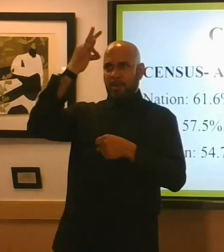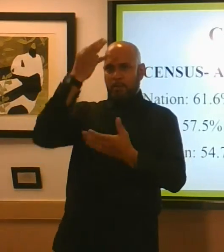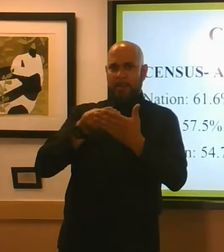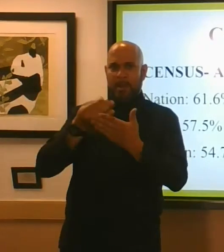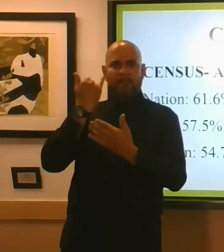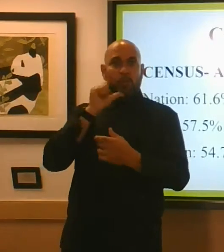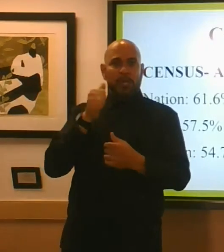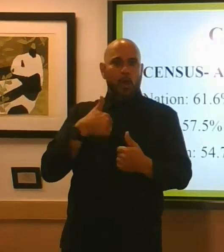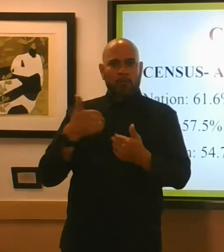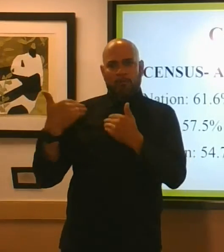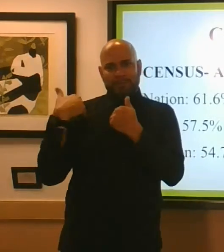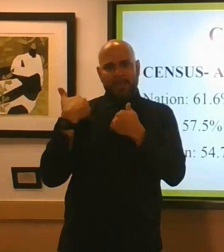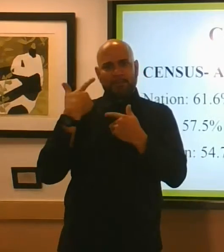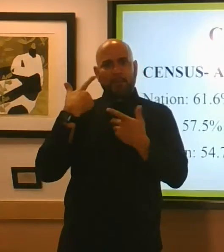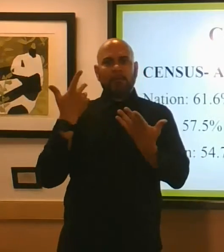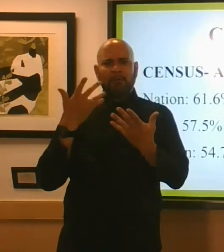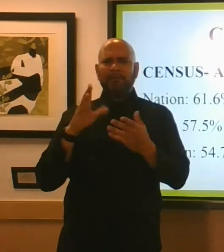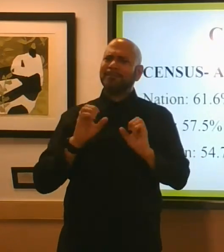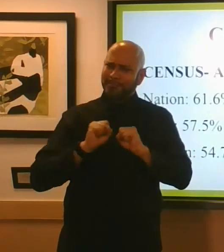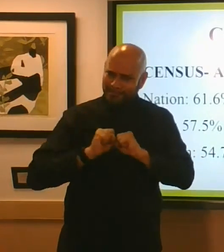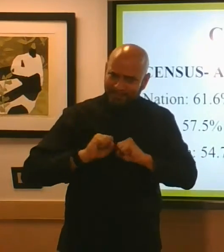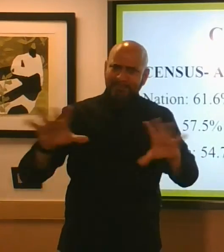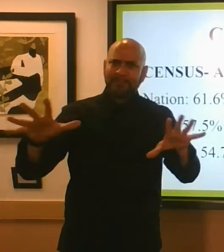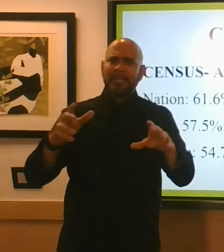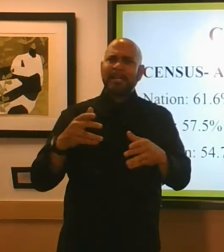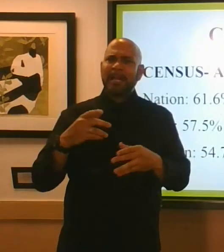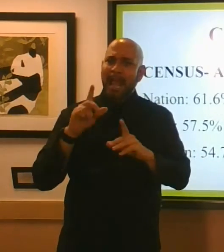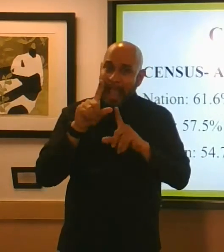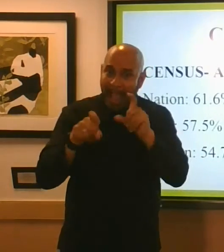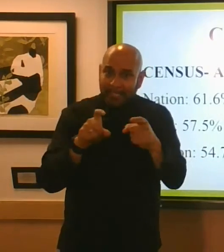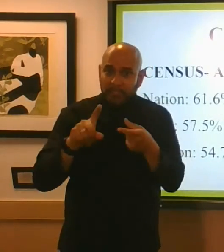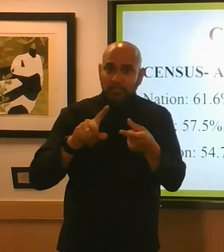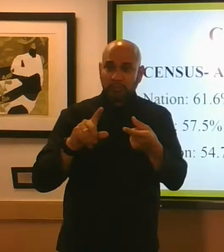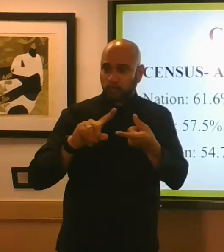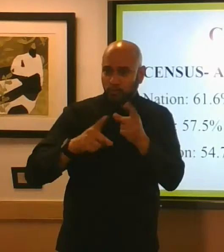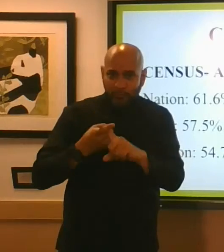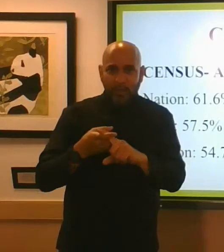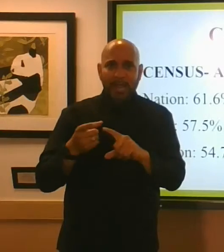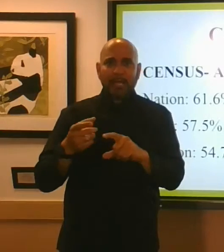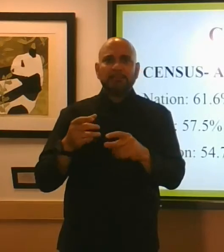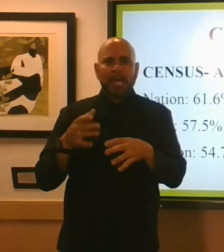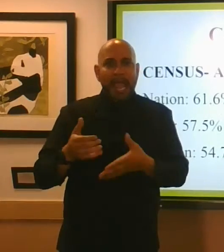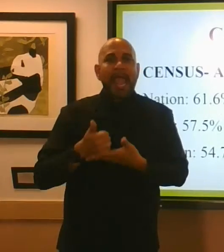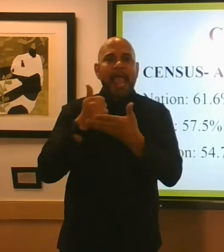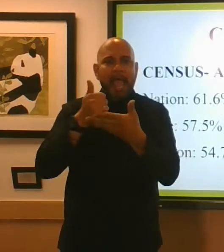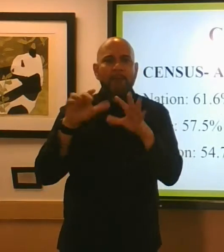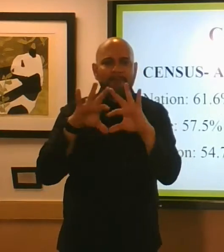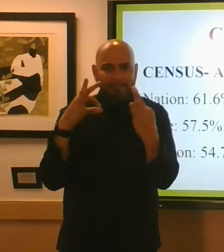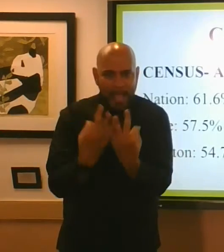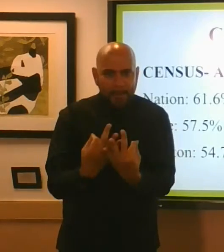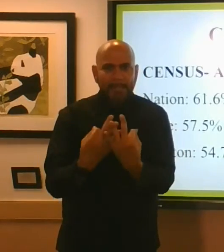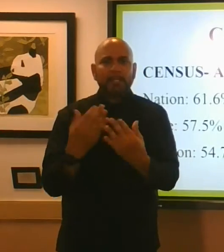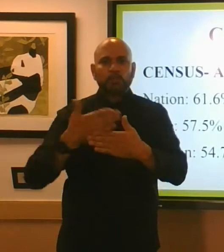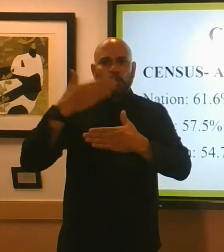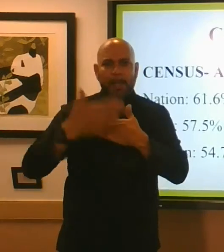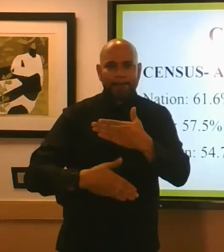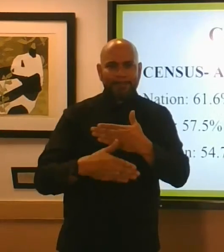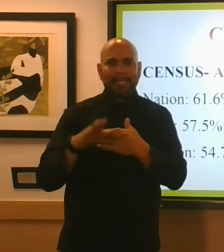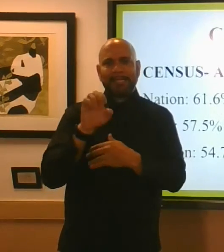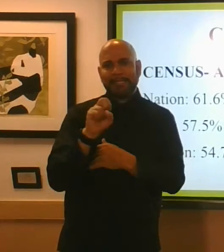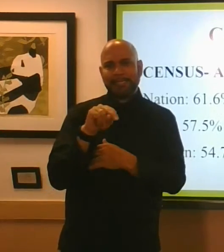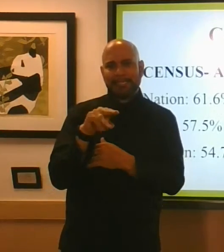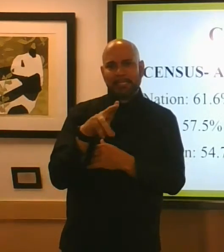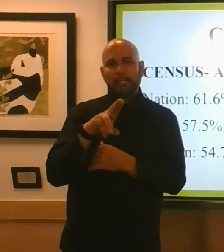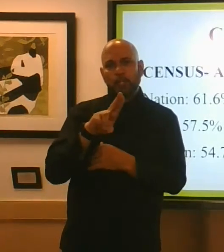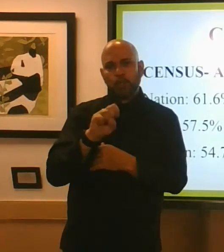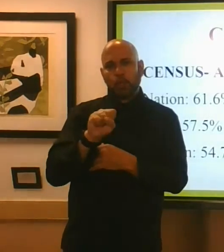don't do our part get out there ask your neighbors help your family members complete the u.s census let's exceed the state